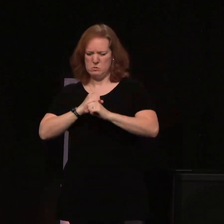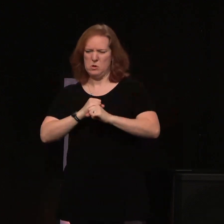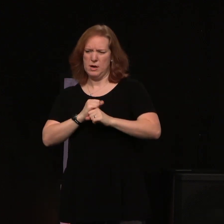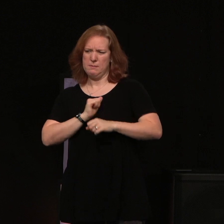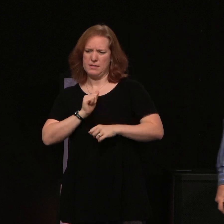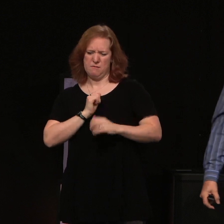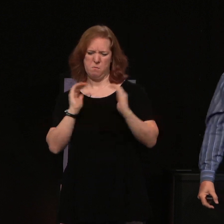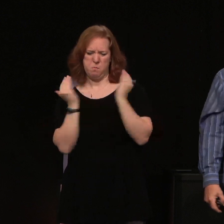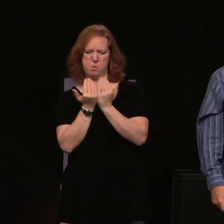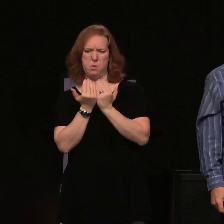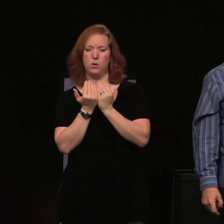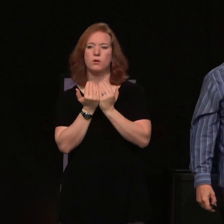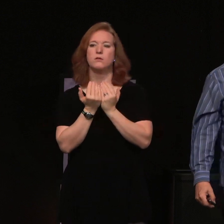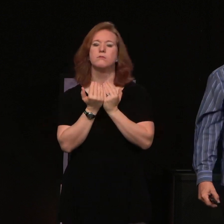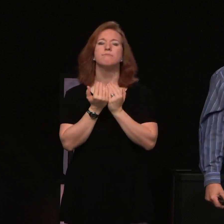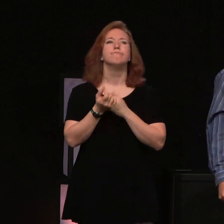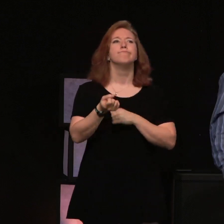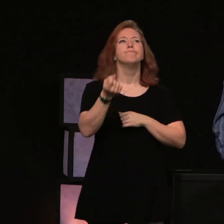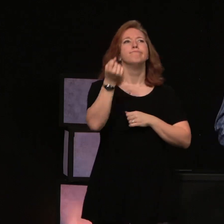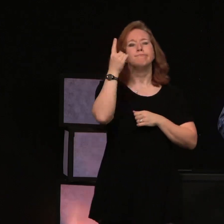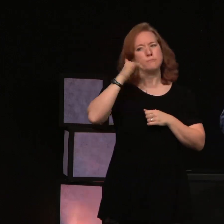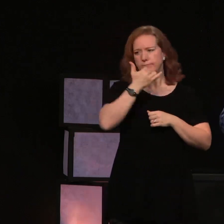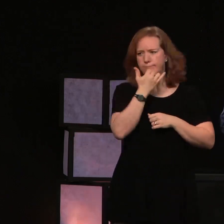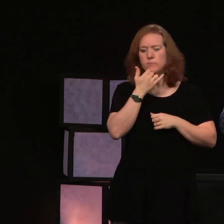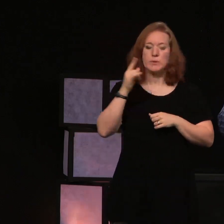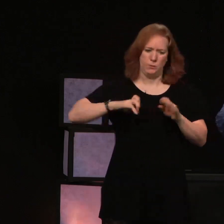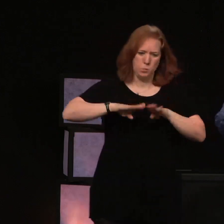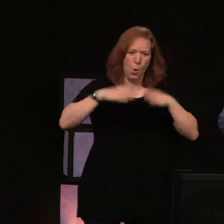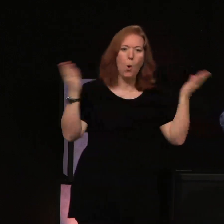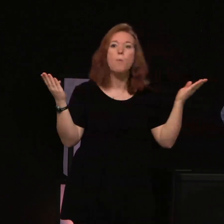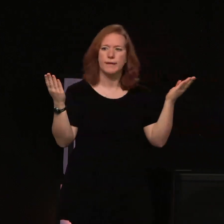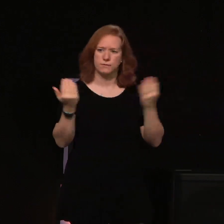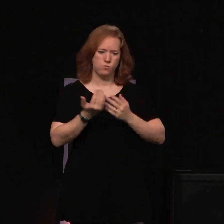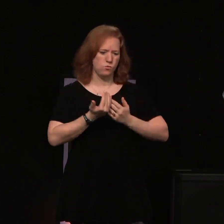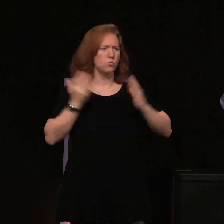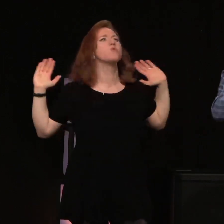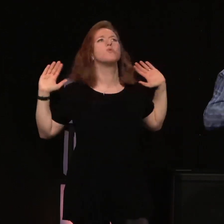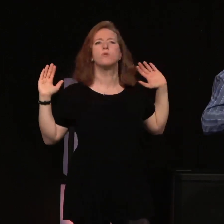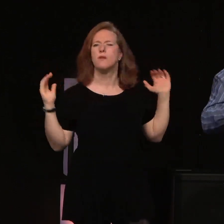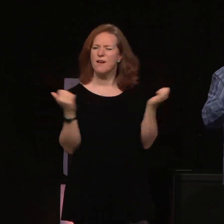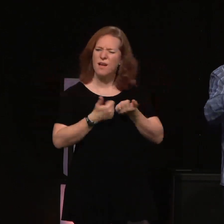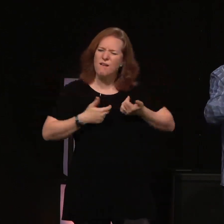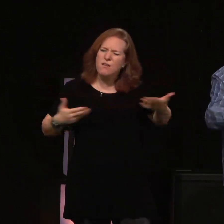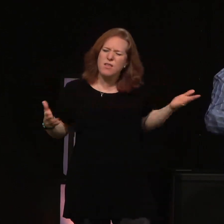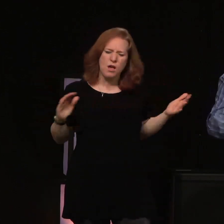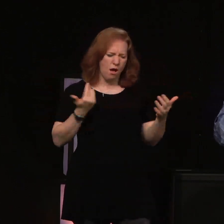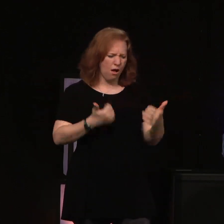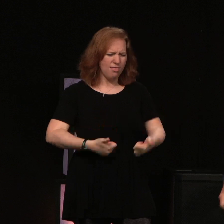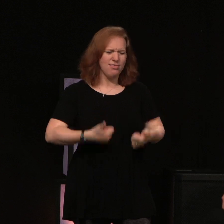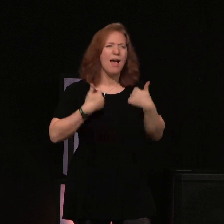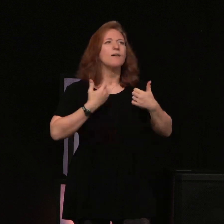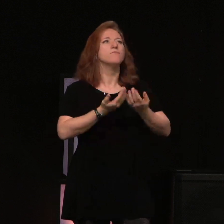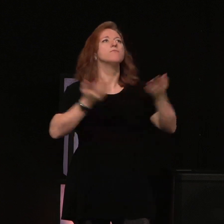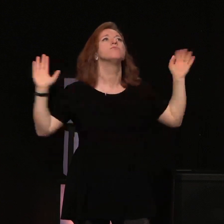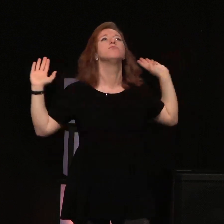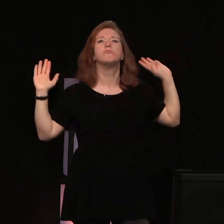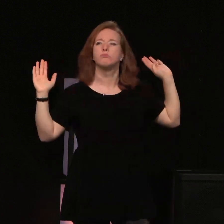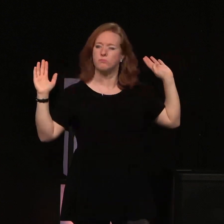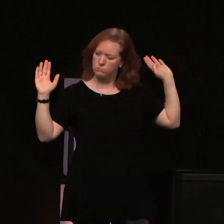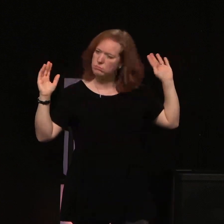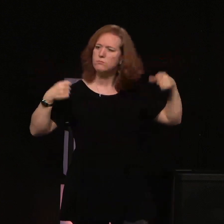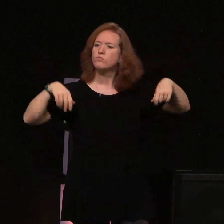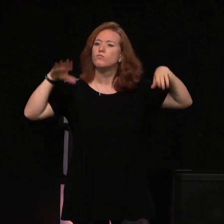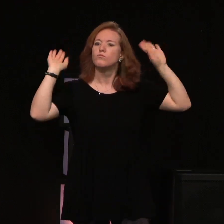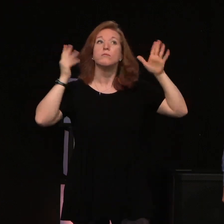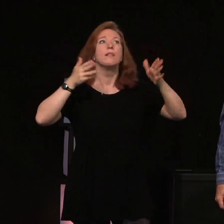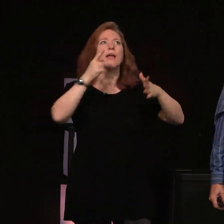that door, every door, every door, everything that would separate us from him. We need to allow